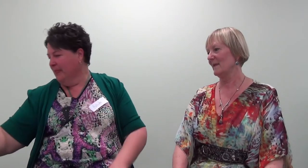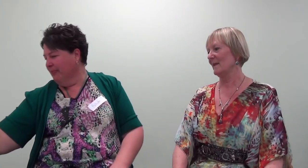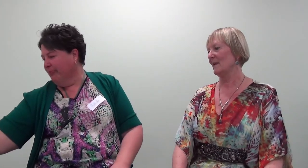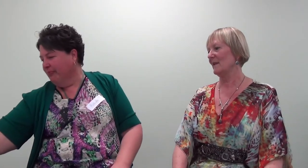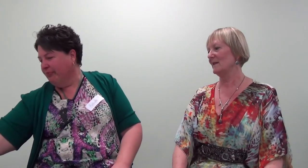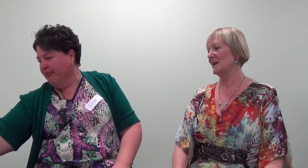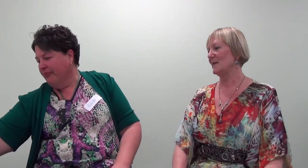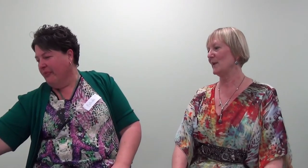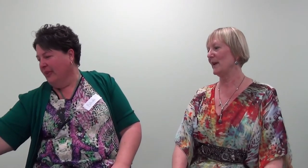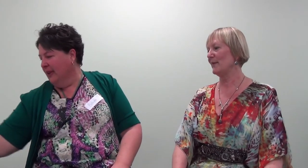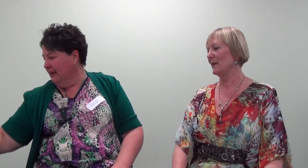Deep breath.